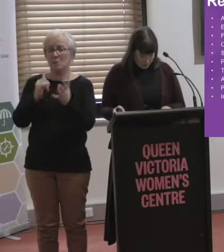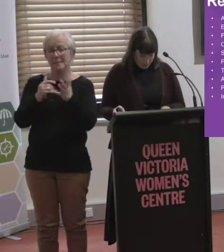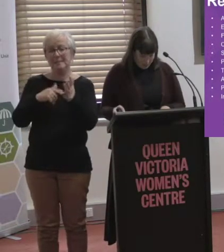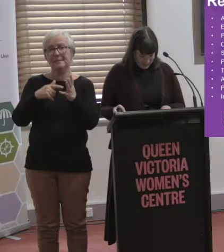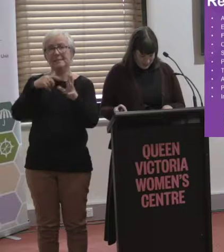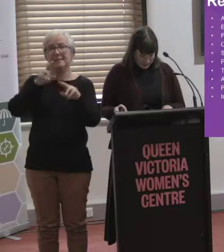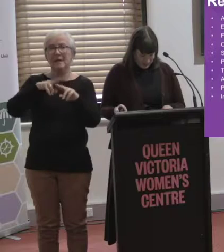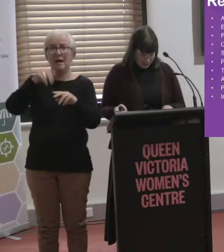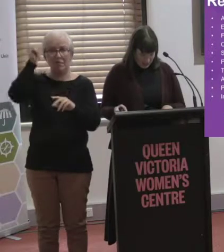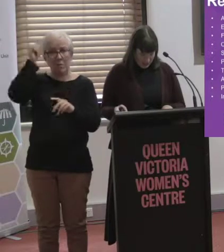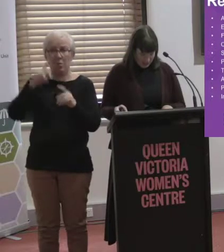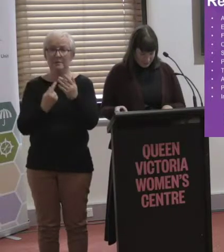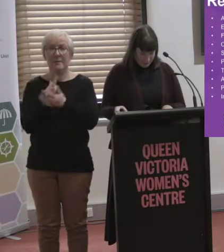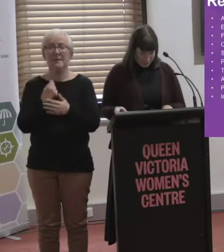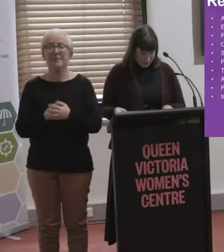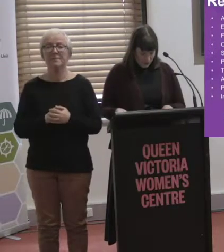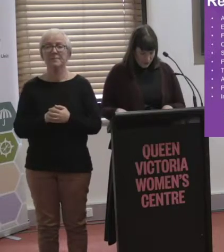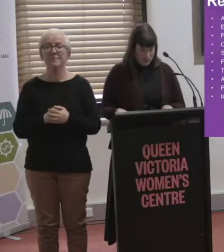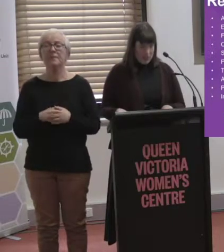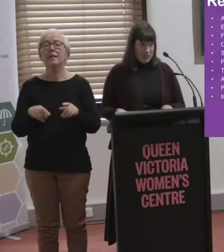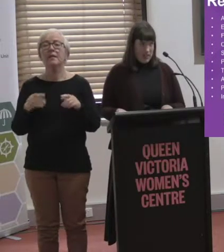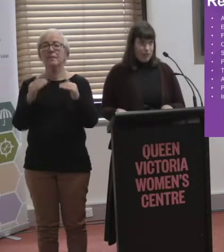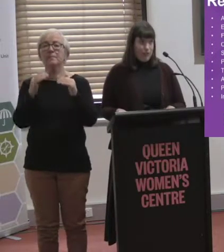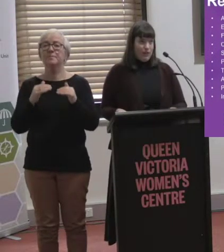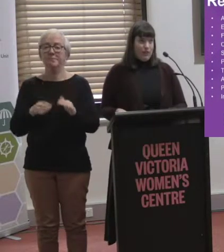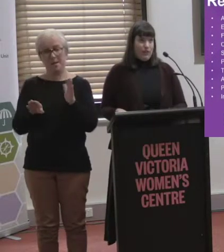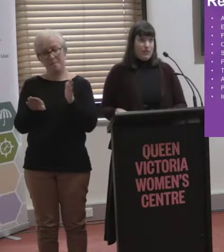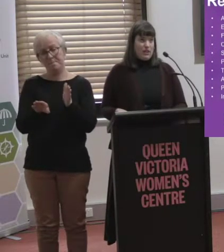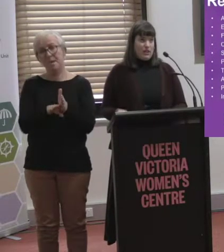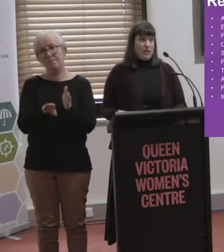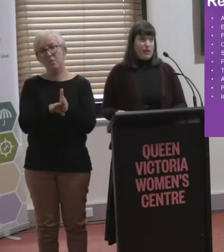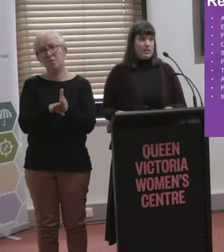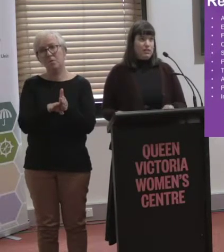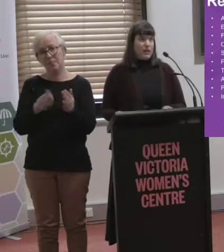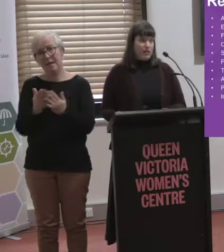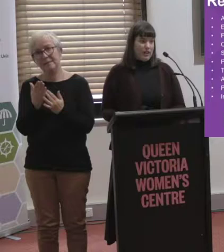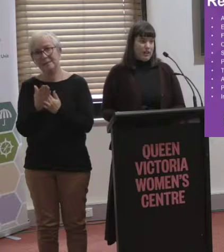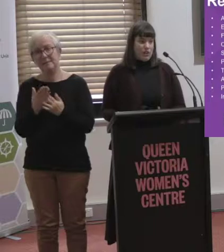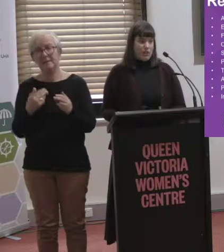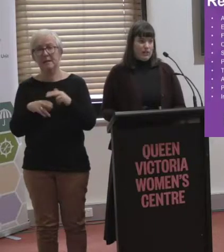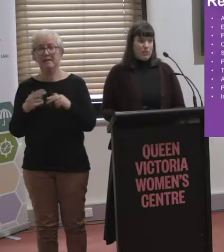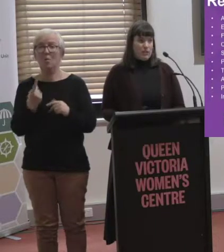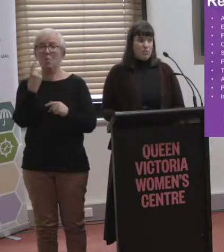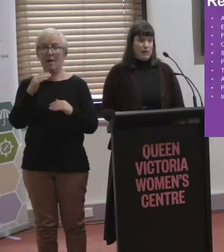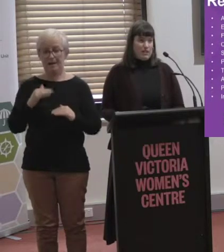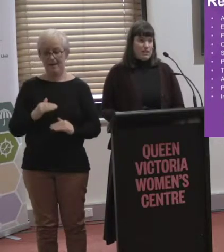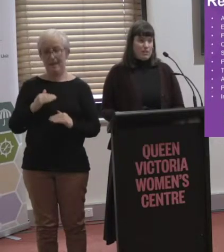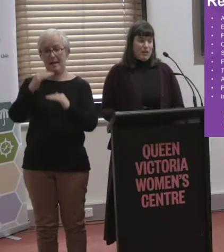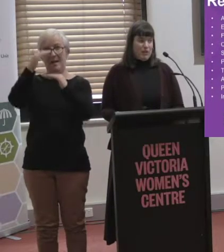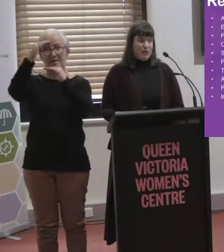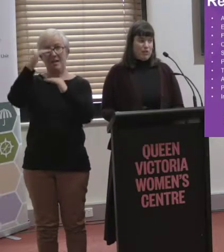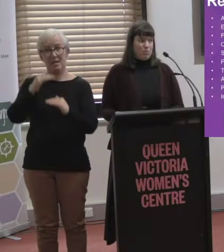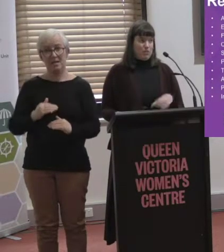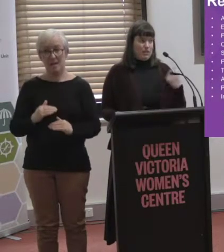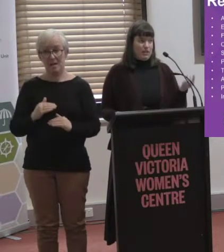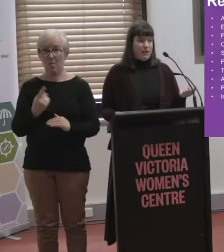then platform access. We've suggested that if there is... ..if a single elevator is the only accessible way to access a